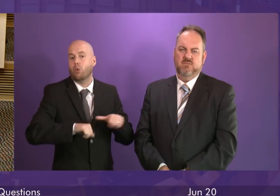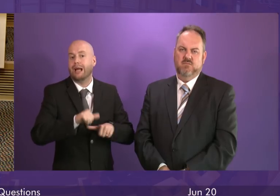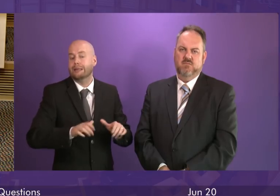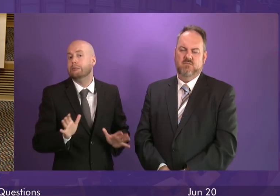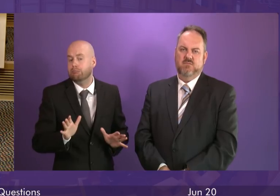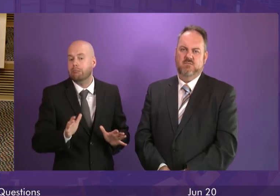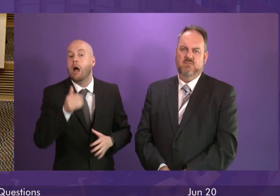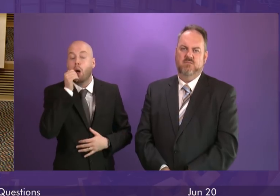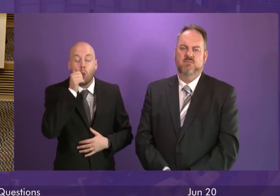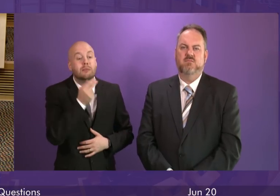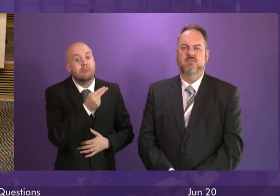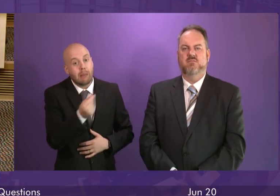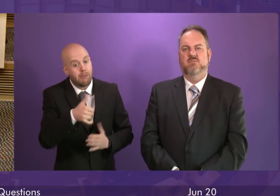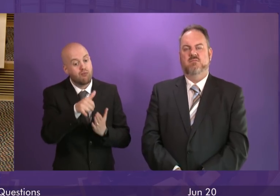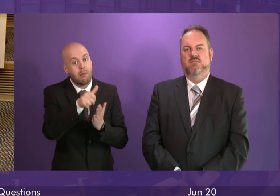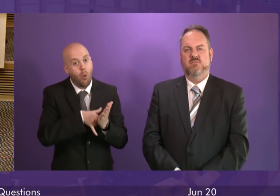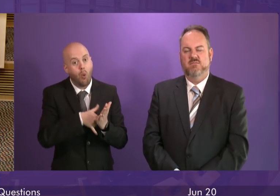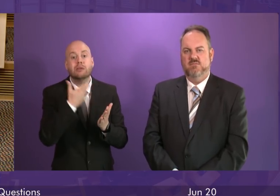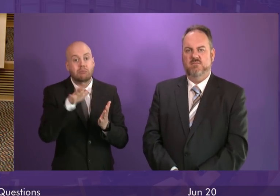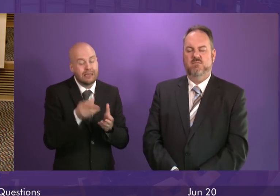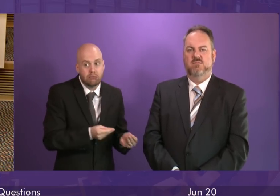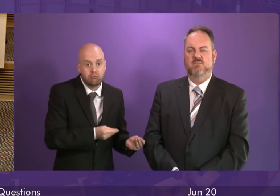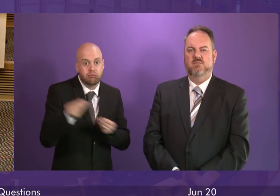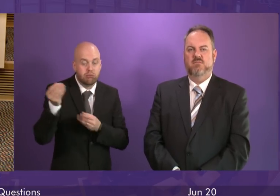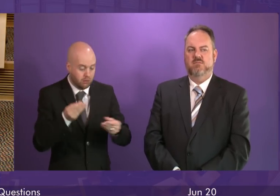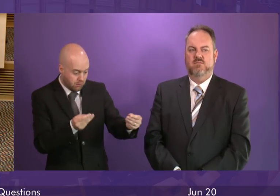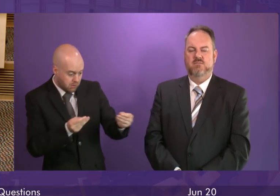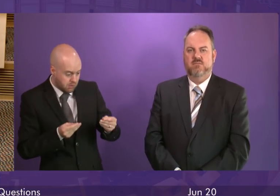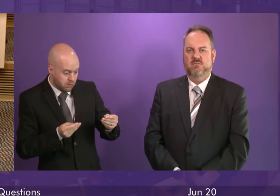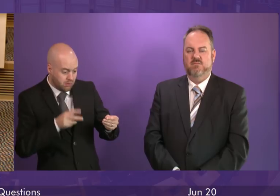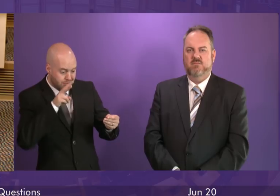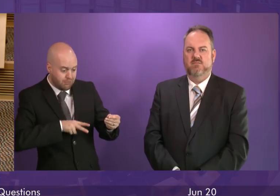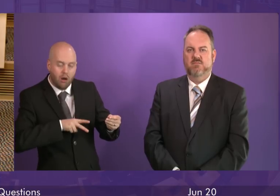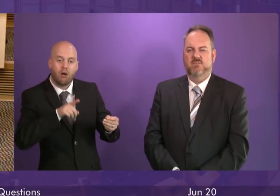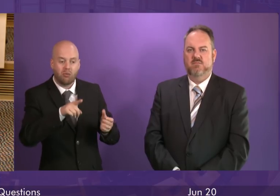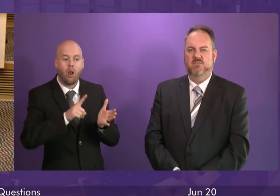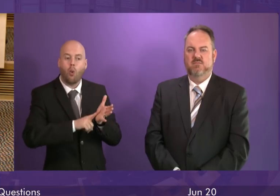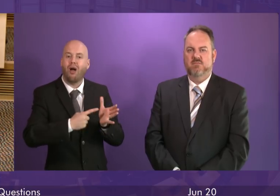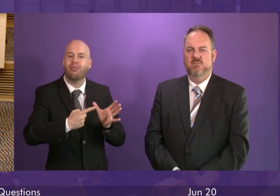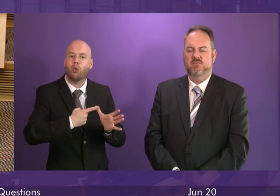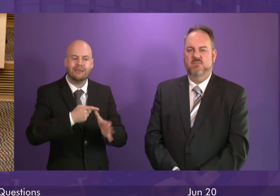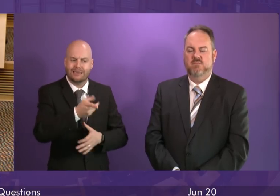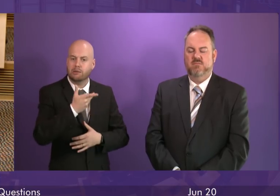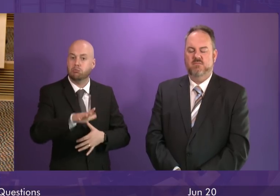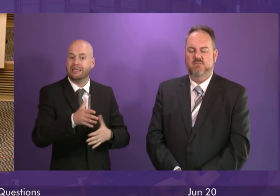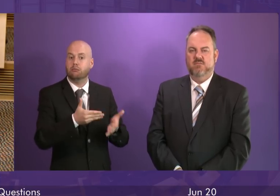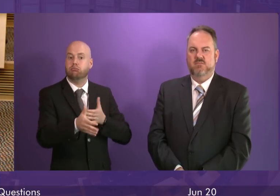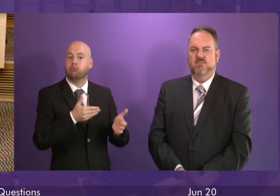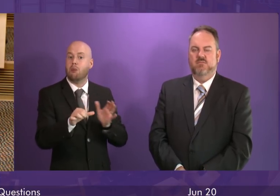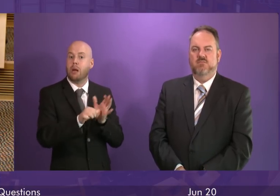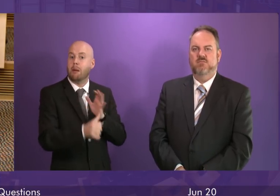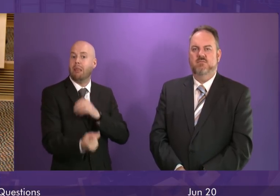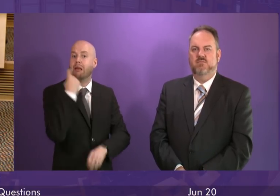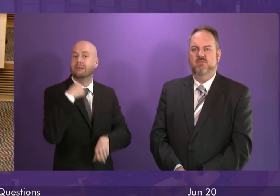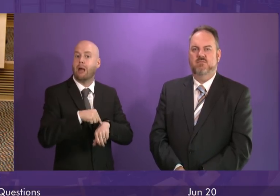certain reports were issued and considered then and my understanding is the local authority took full account of that but of course if those are issues